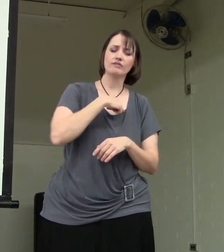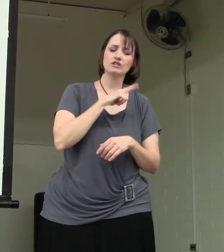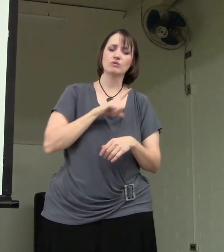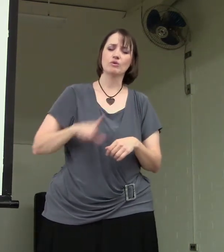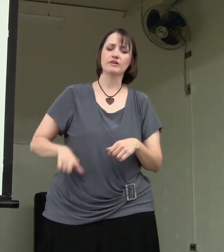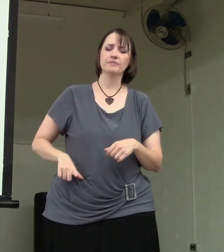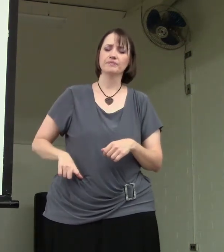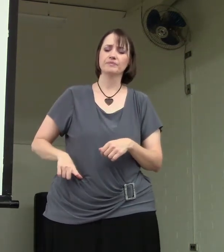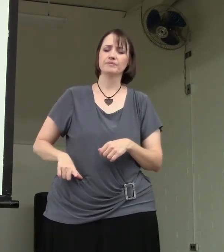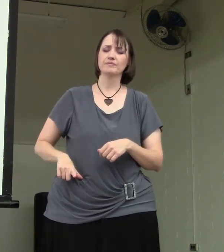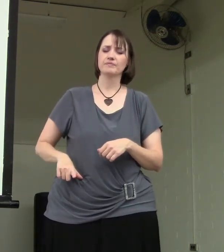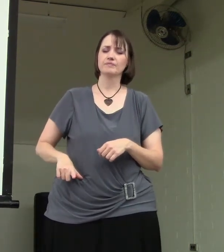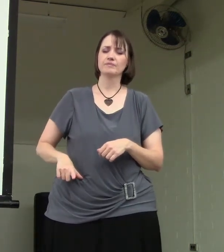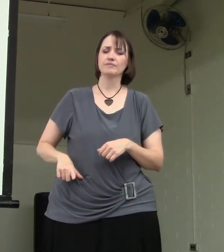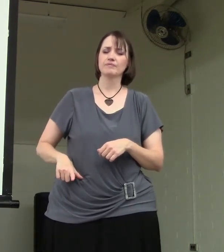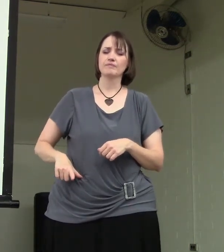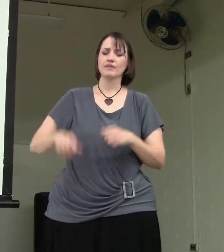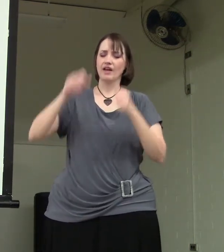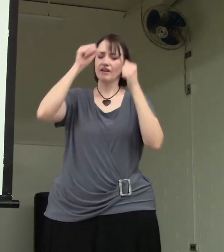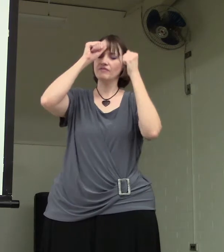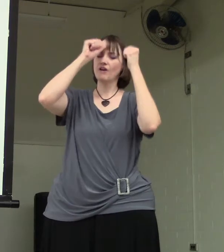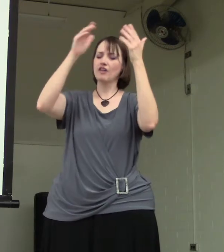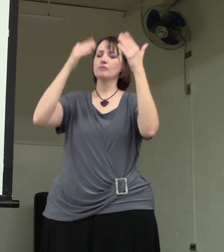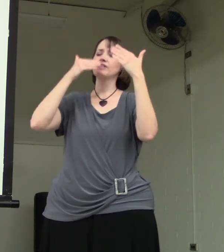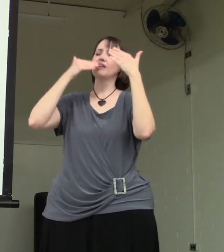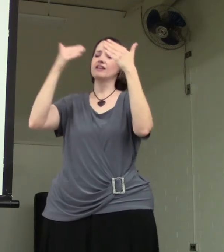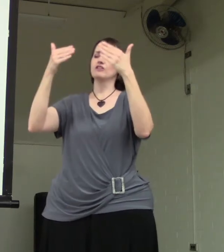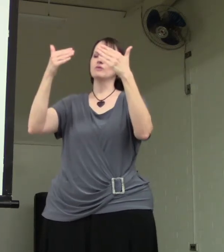of us, Lord. And Father, we thank you.